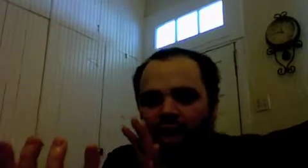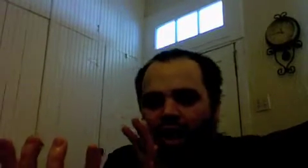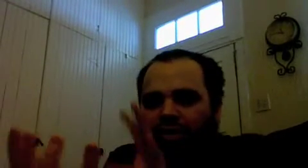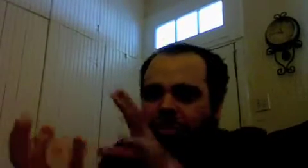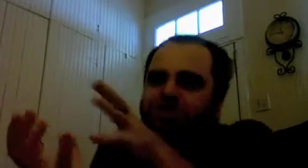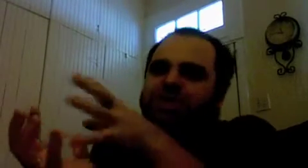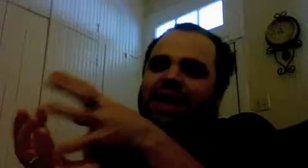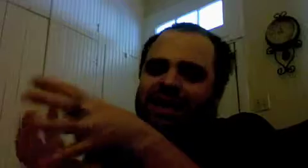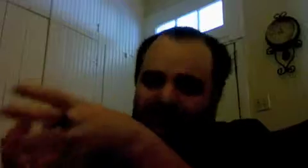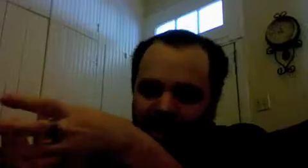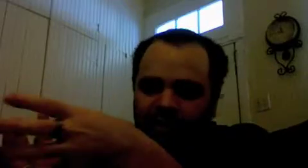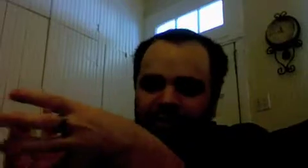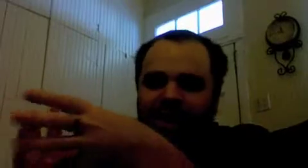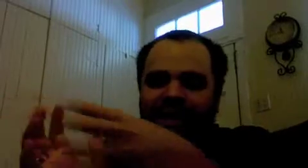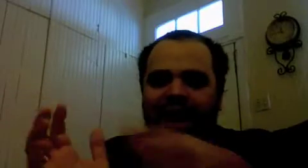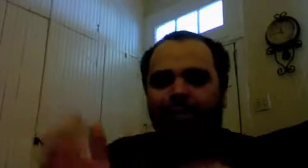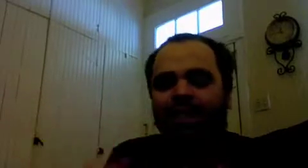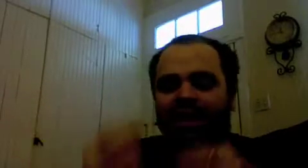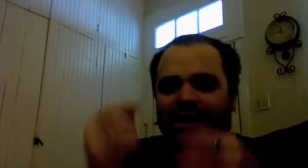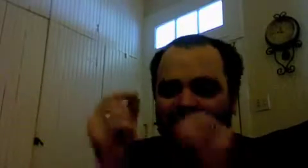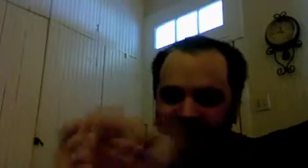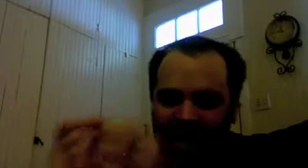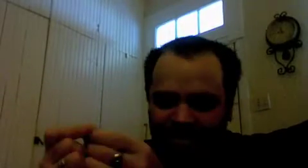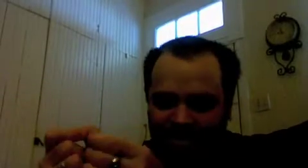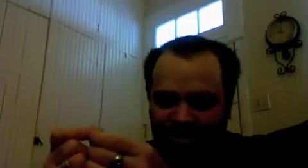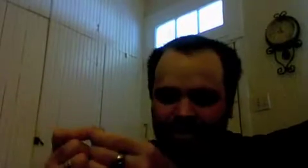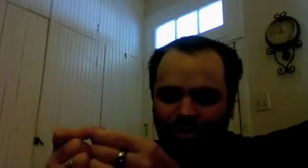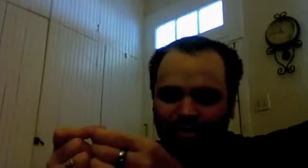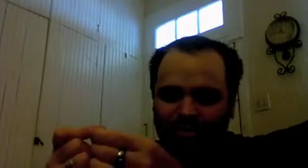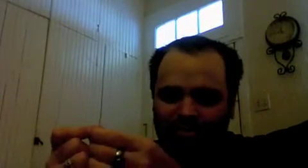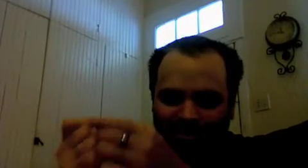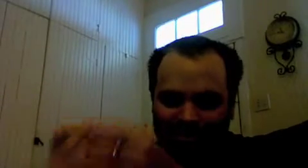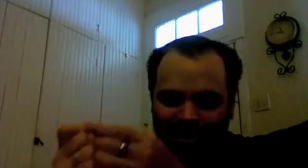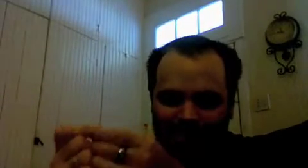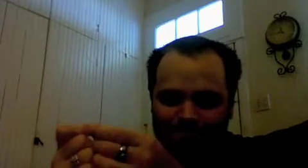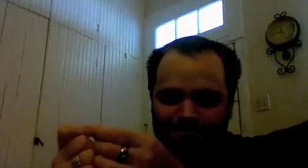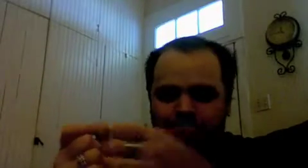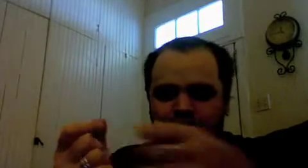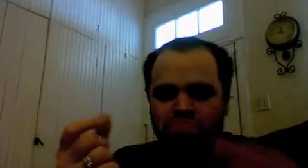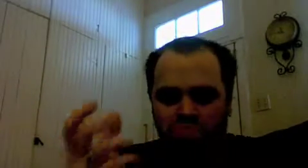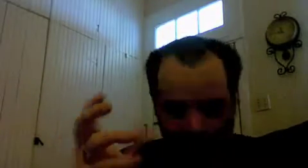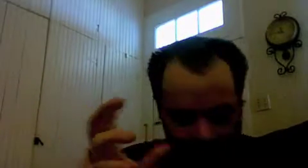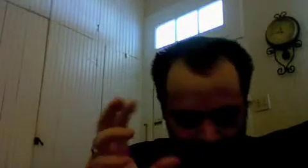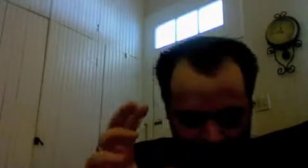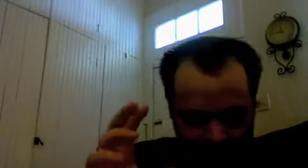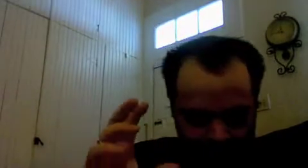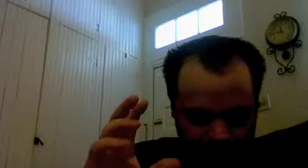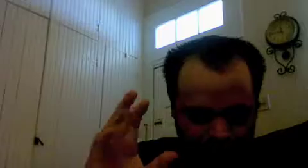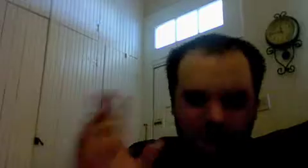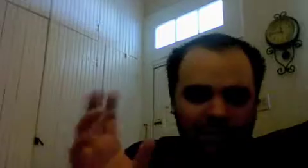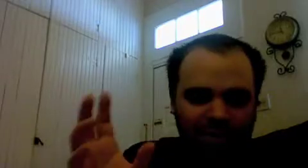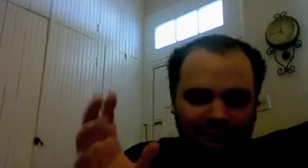understanding of that gap that's the truth right um rather than